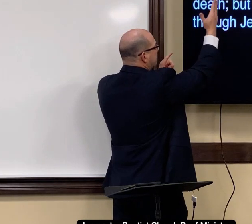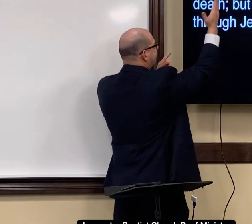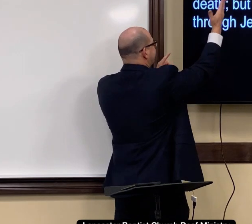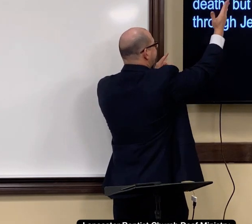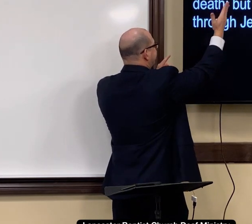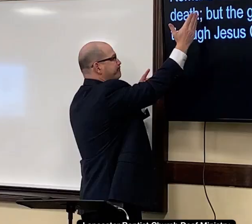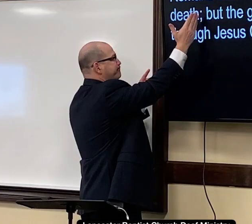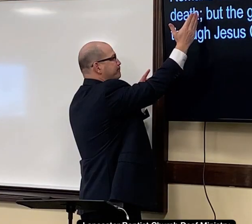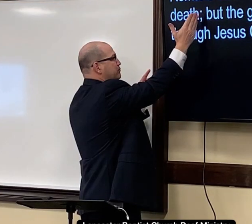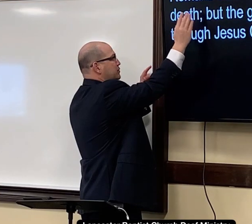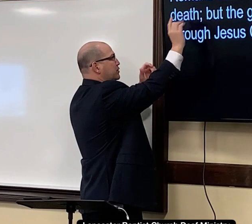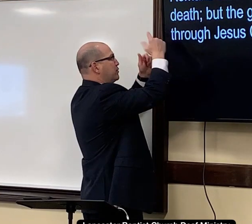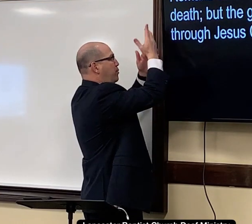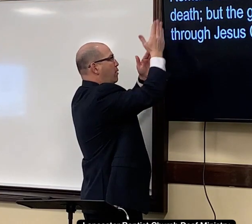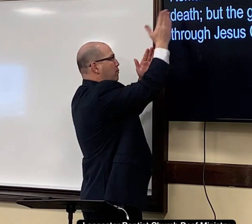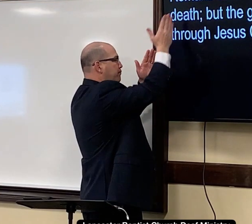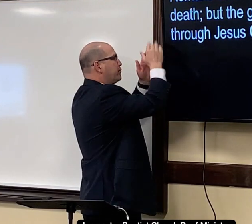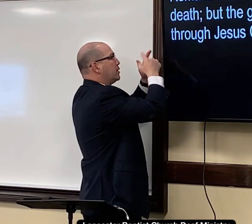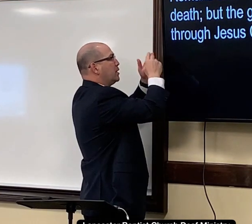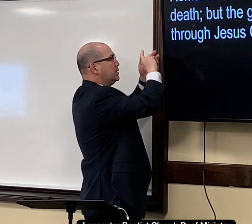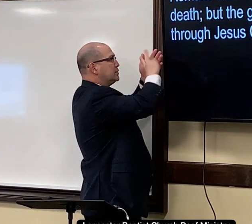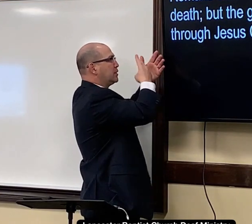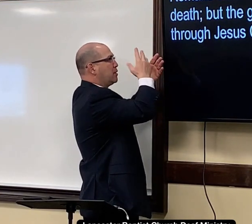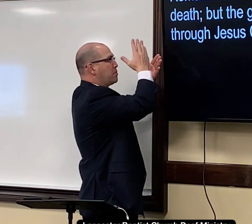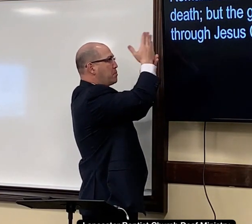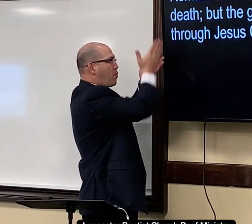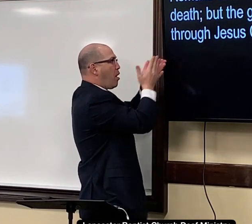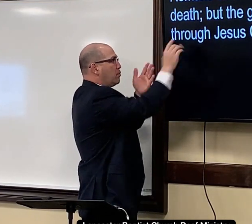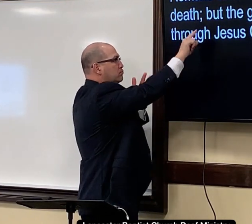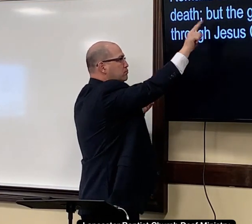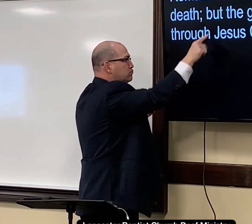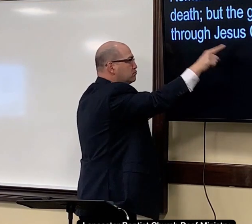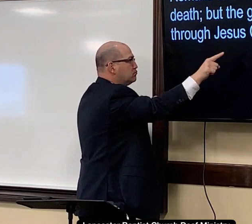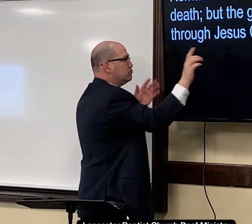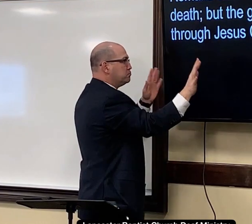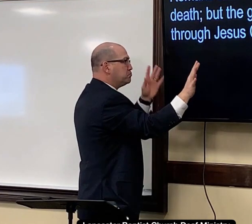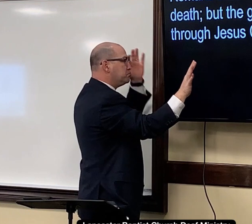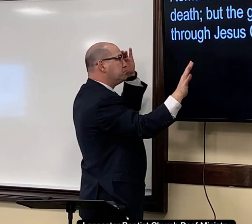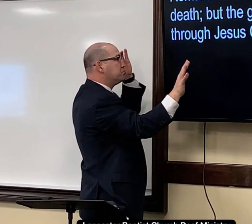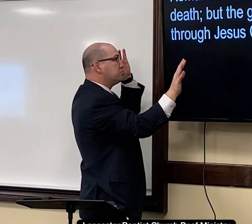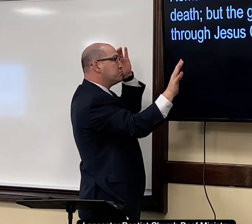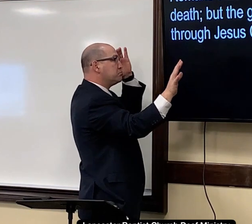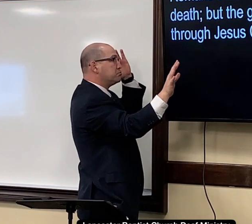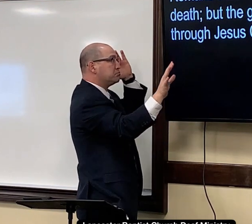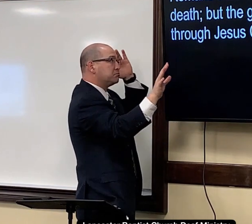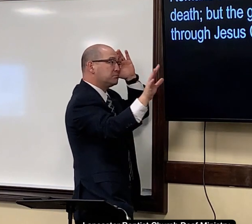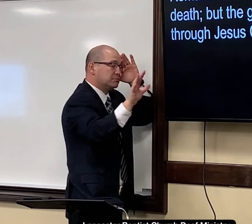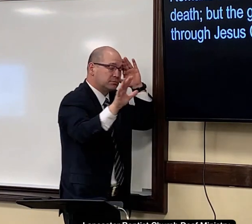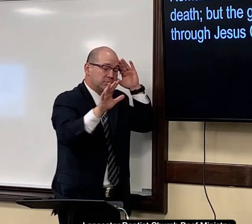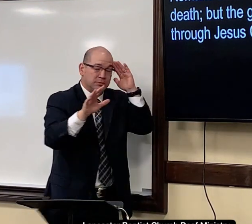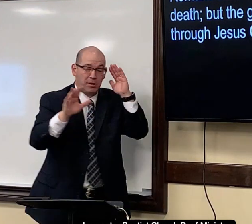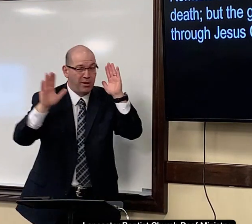If you see that semicolon there, that's the division of the verse.